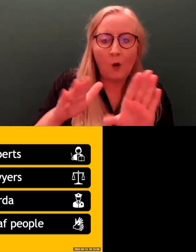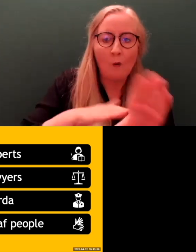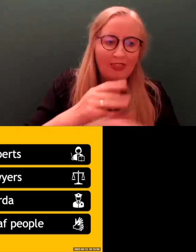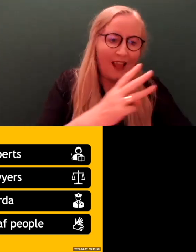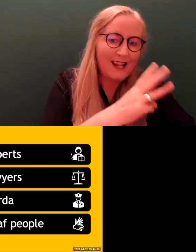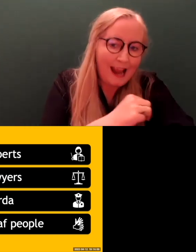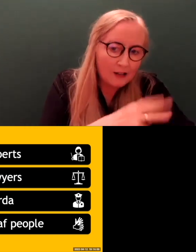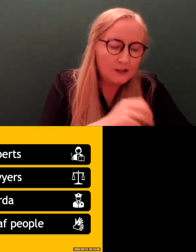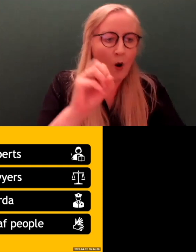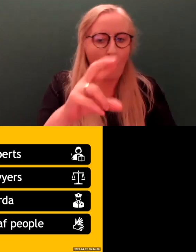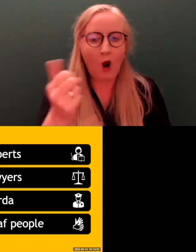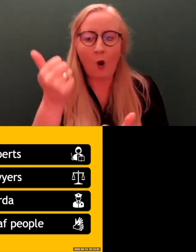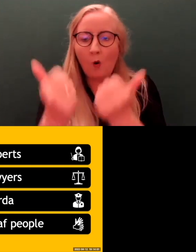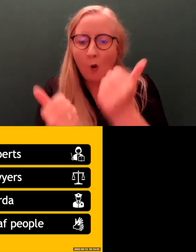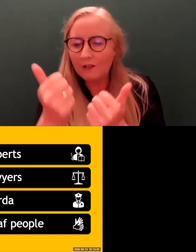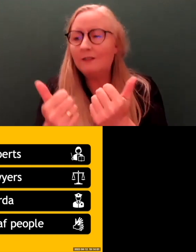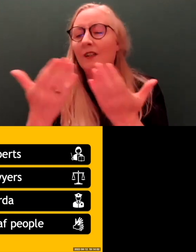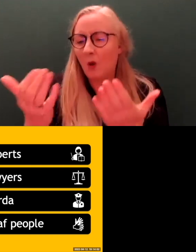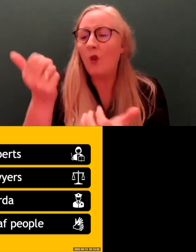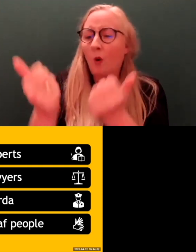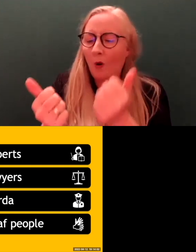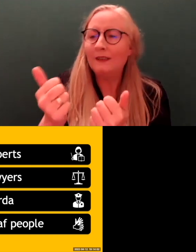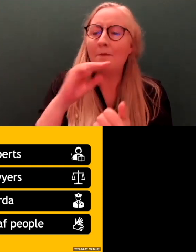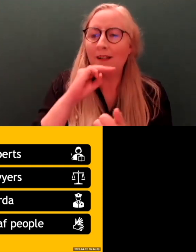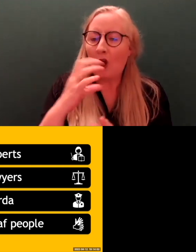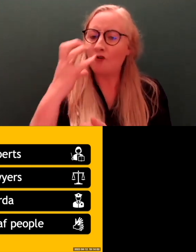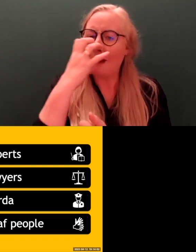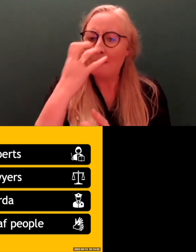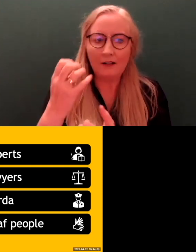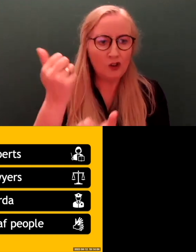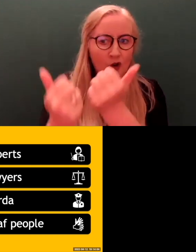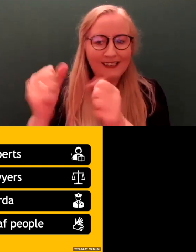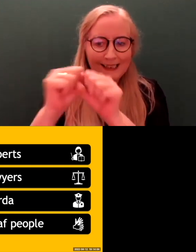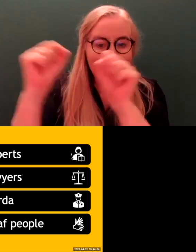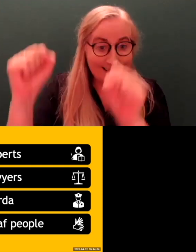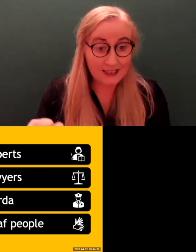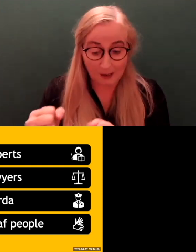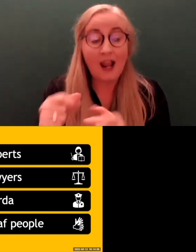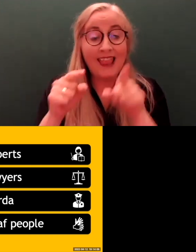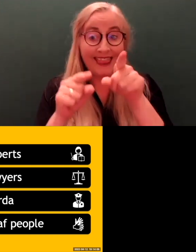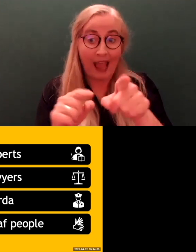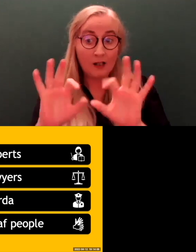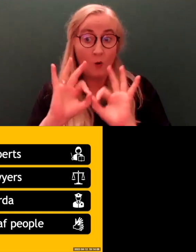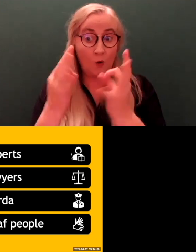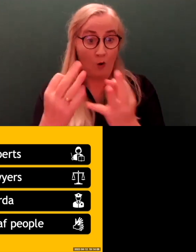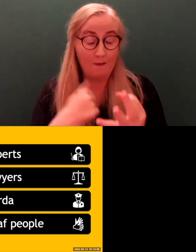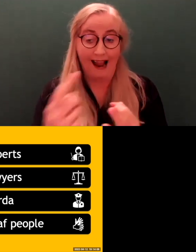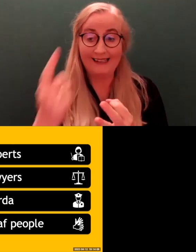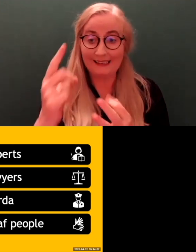courts, or the criminal justice system in some way. And this was the group of people in the, shall I say, Deaf group. There was